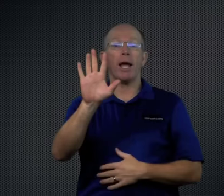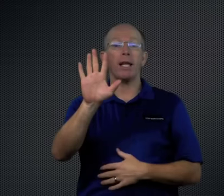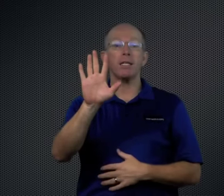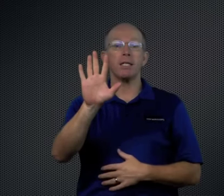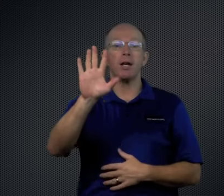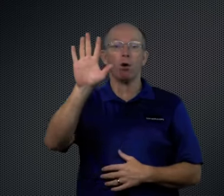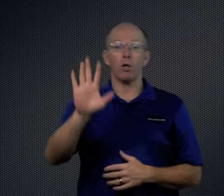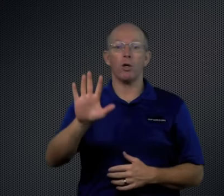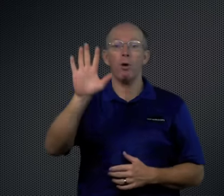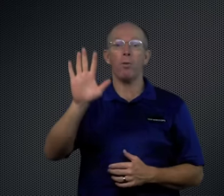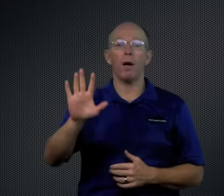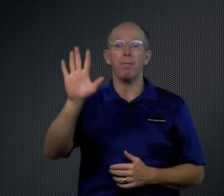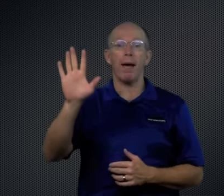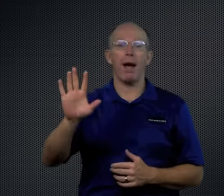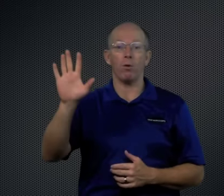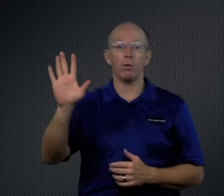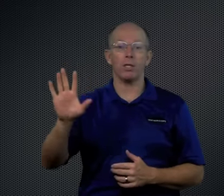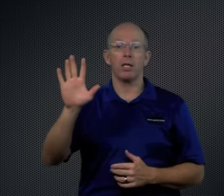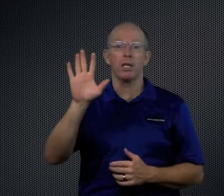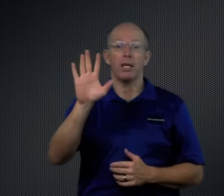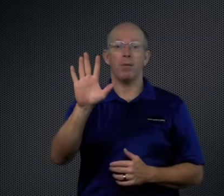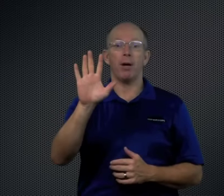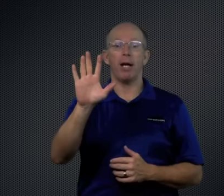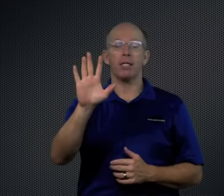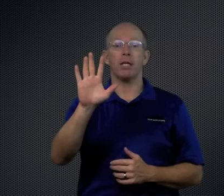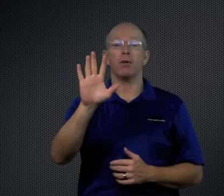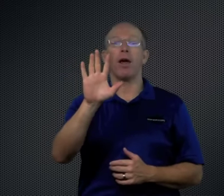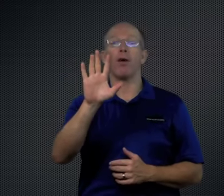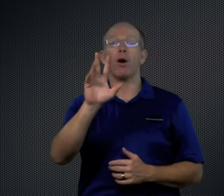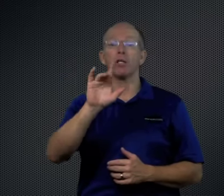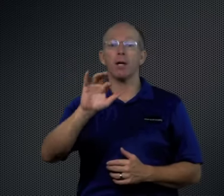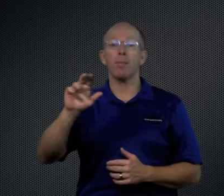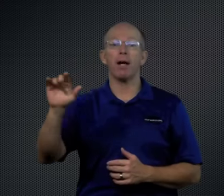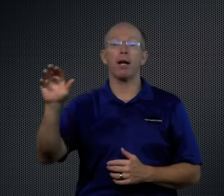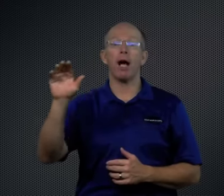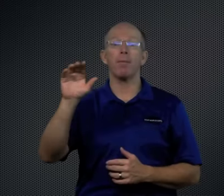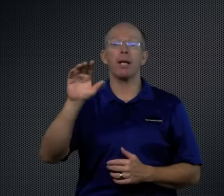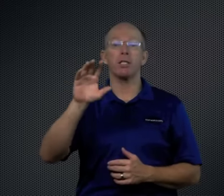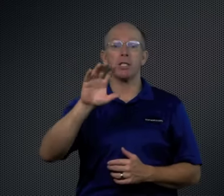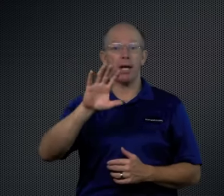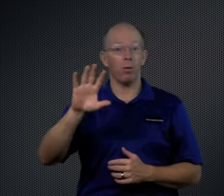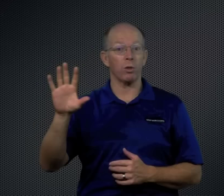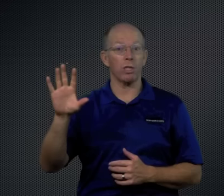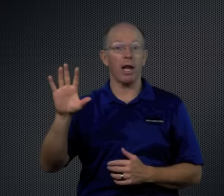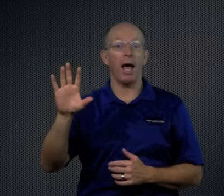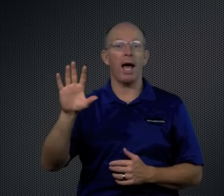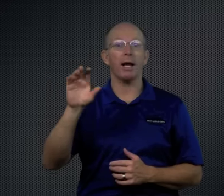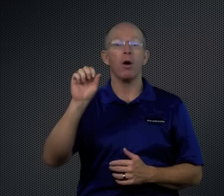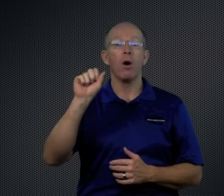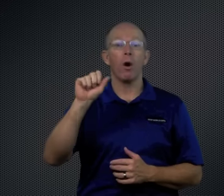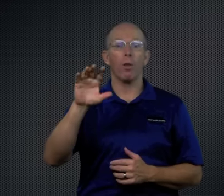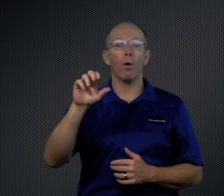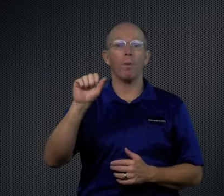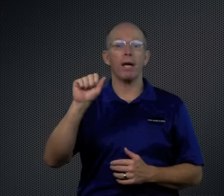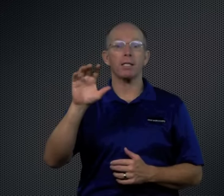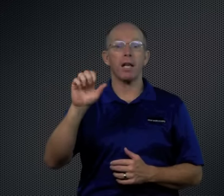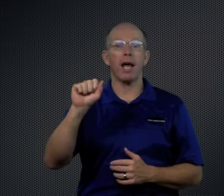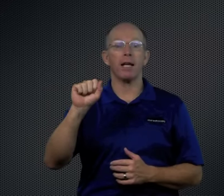hand still. You don't want to bounce. Keep your hand still. Now, there are some letter combinations that will slide, or there'll be a slight